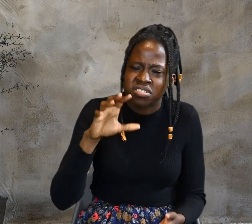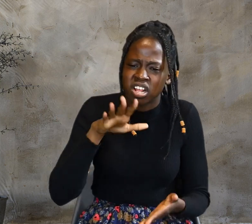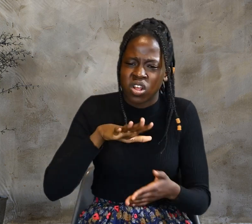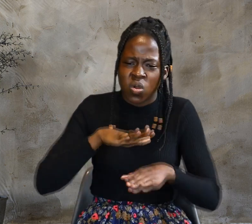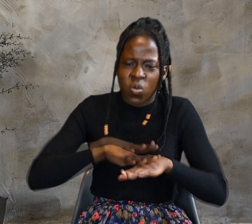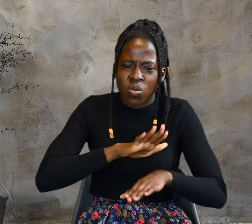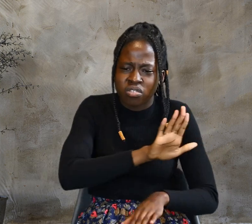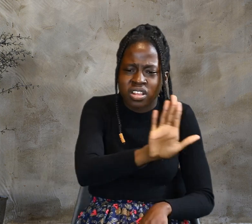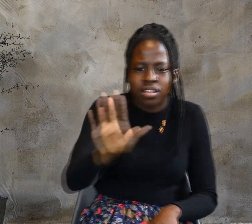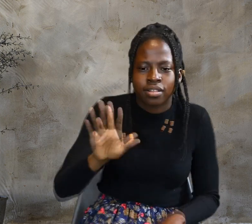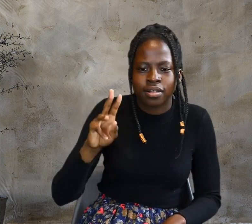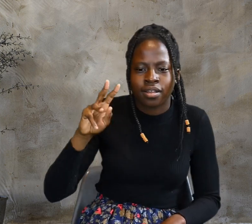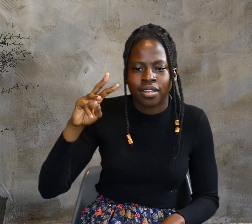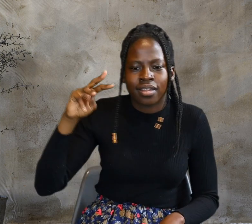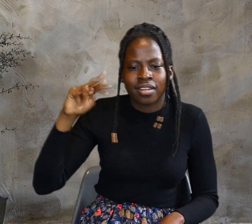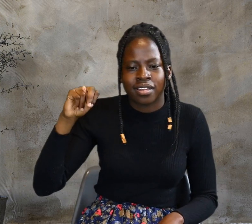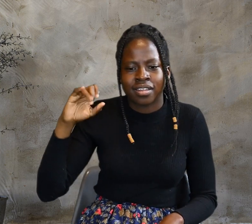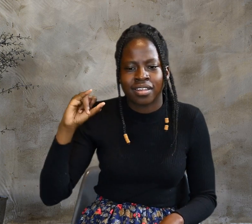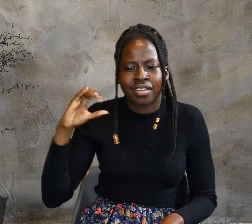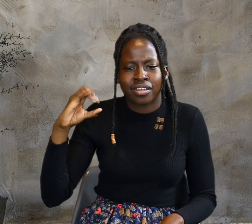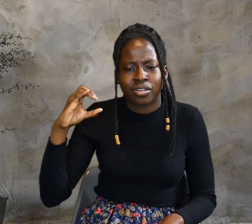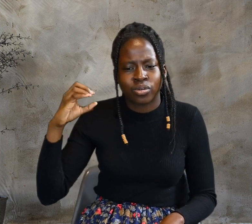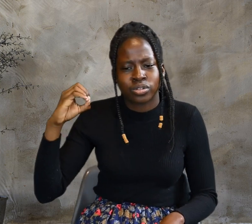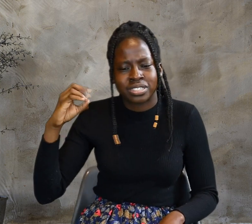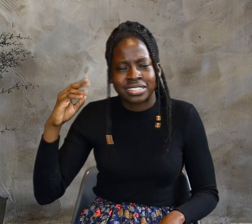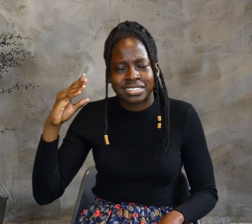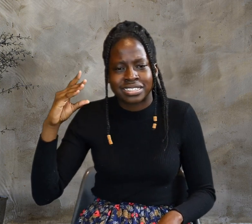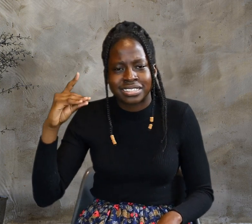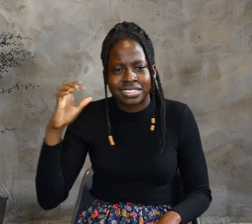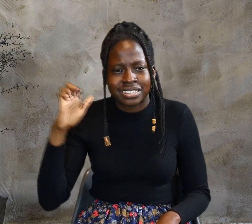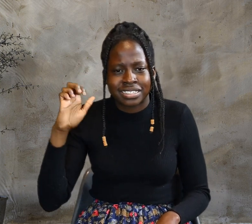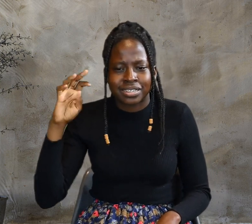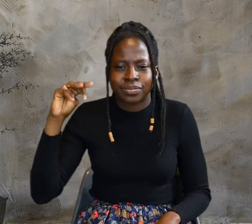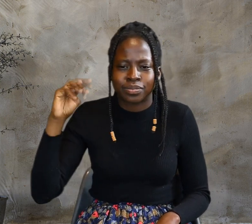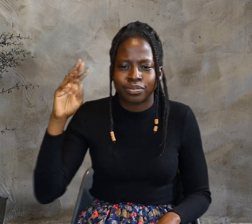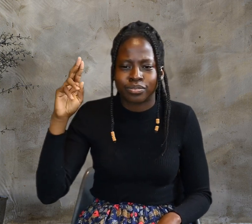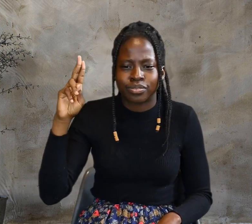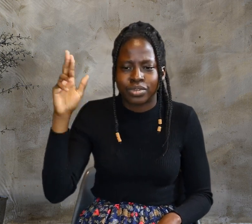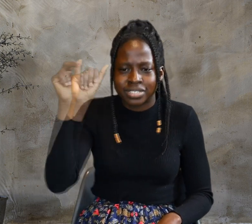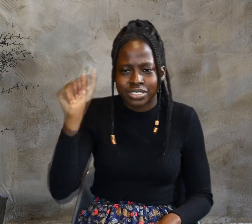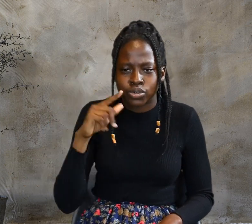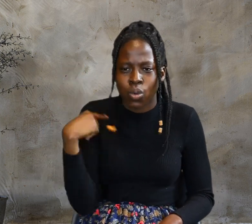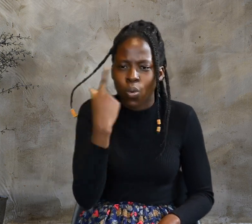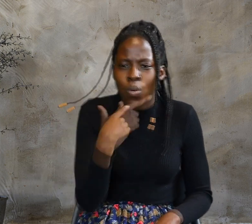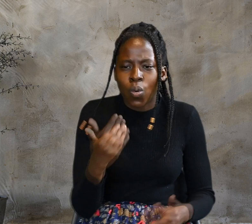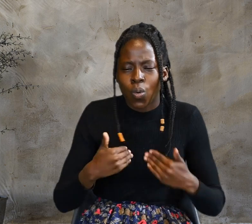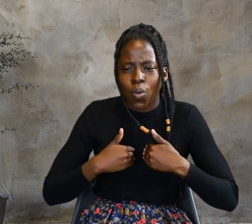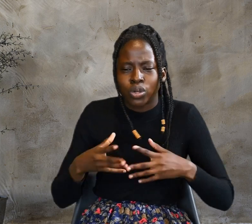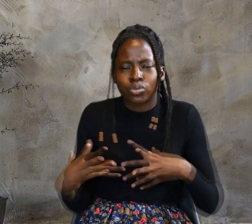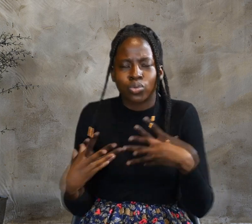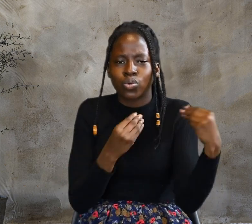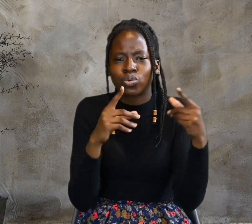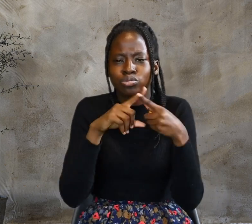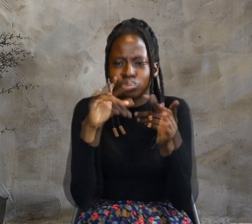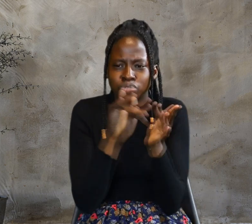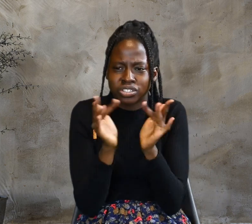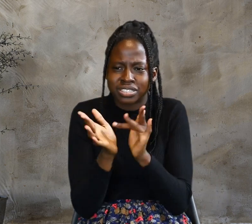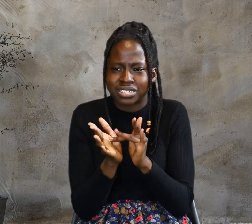Nicodemus, who had gone to Jesus earlier and who was one of their own number,